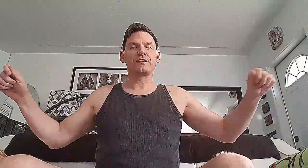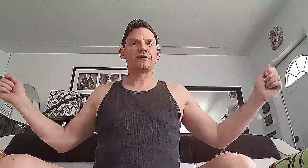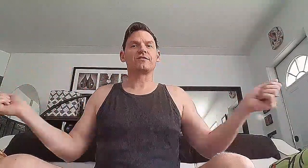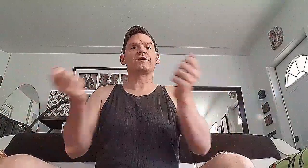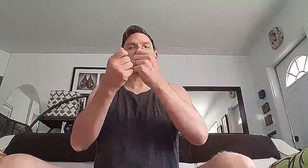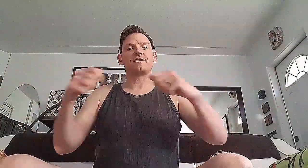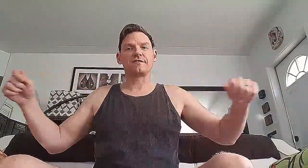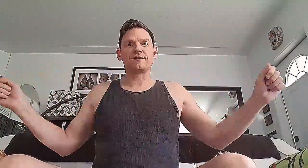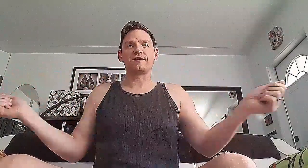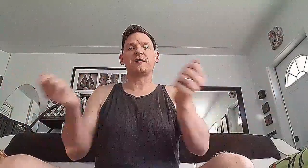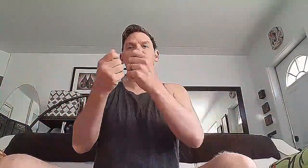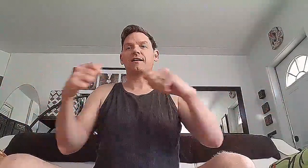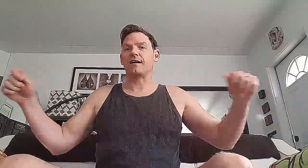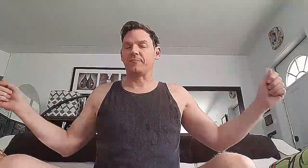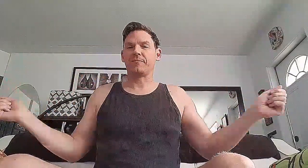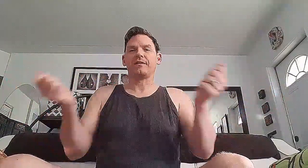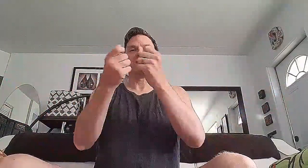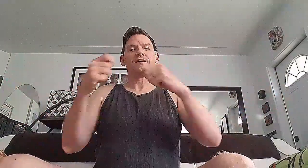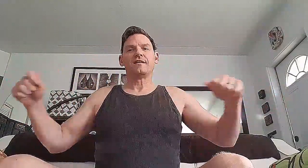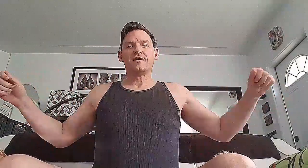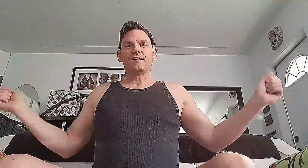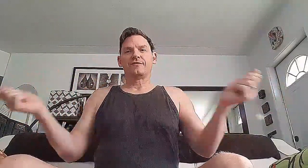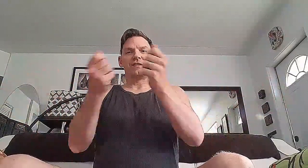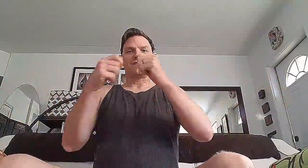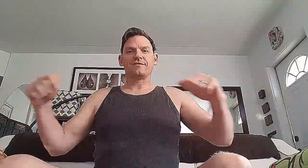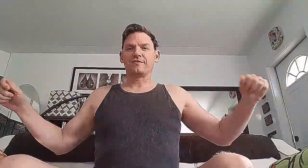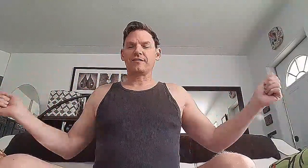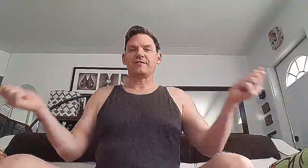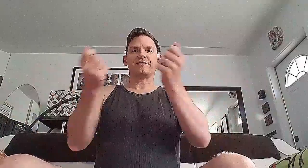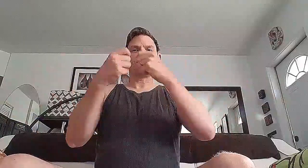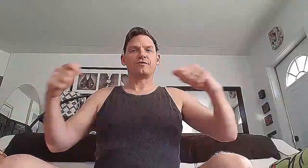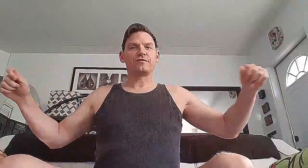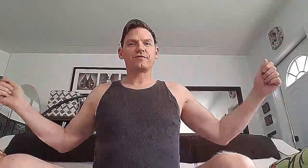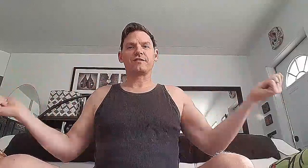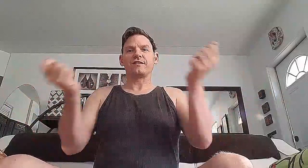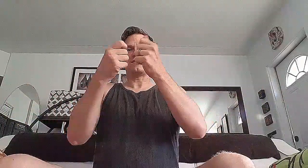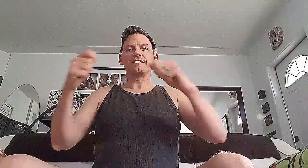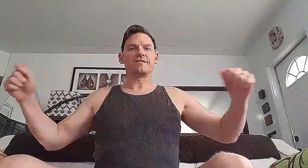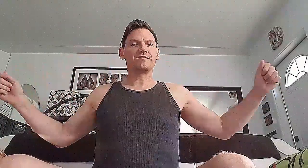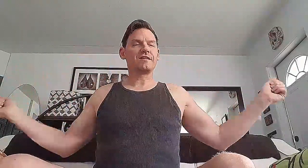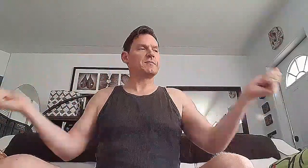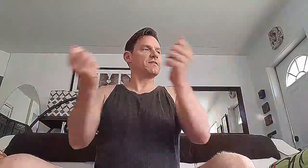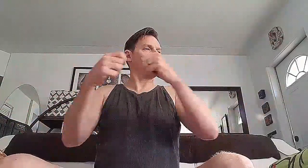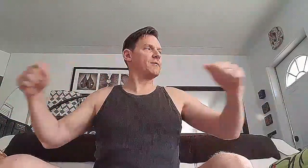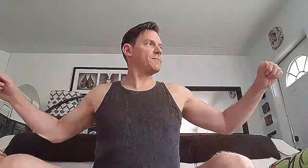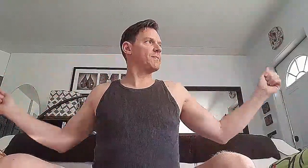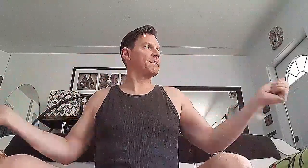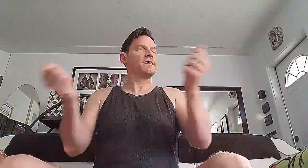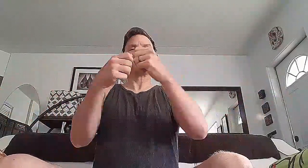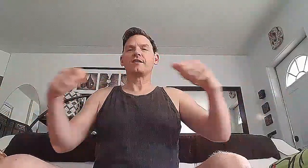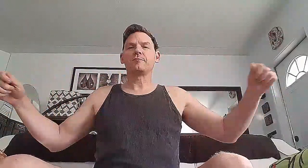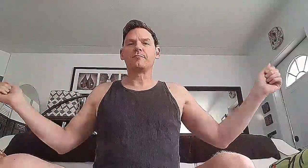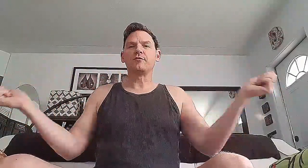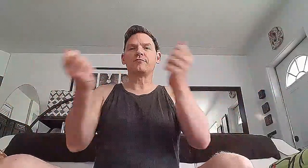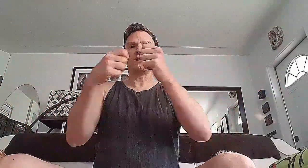like you're conducting at the same time. All right. This is it. So you're just conducting at the same time. Keep them moving.